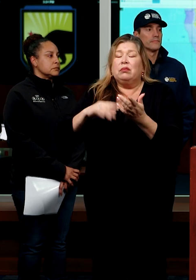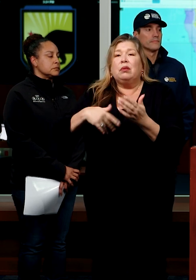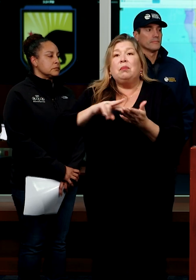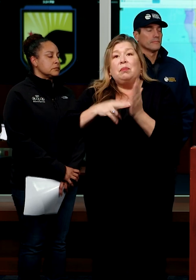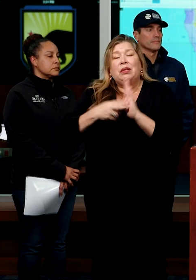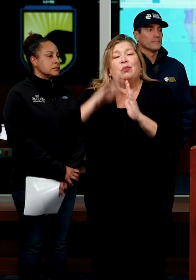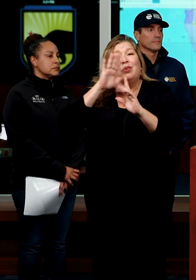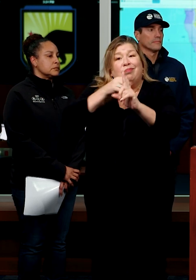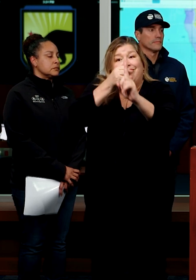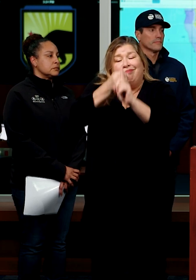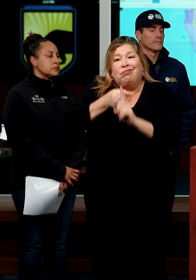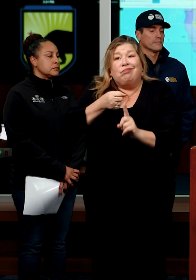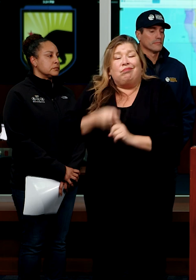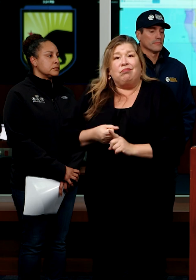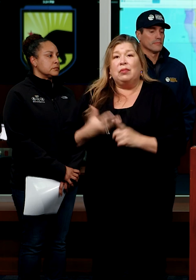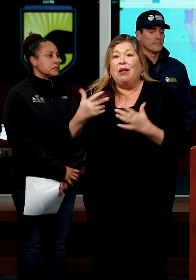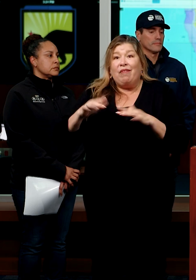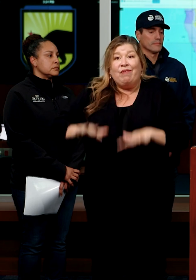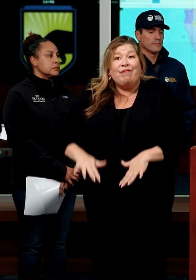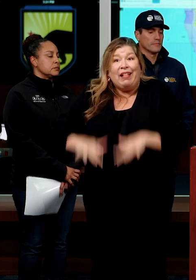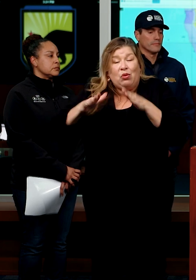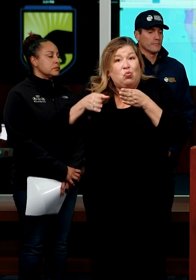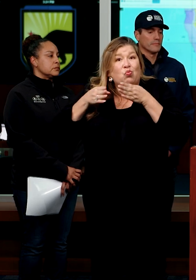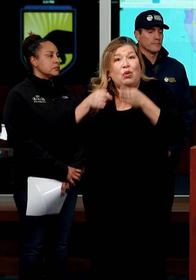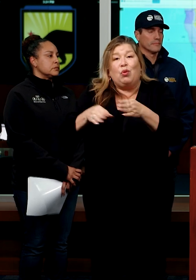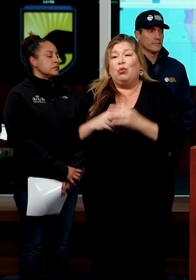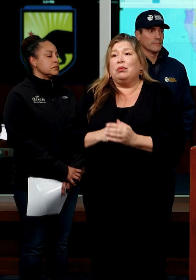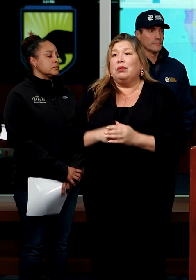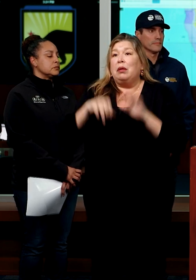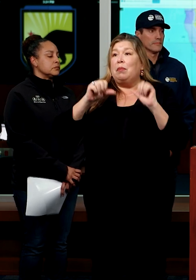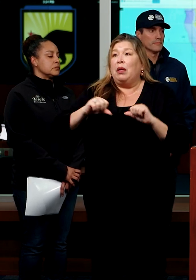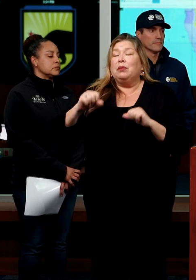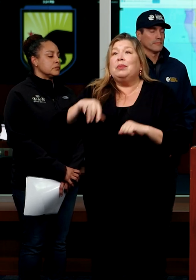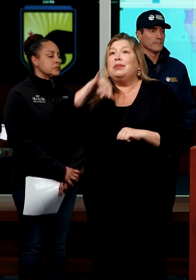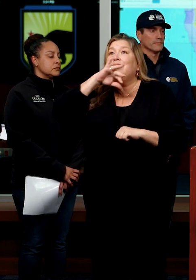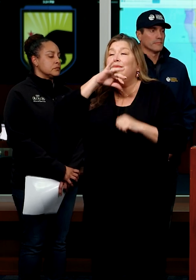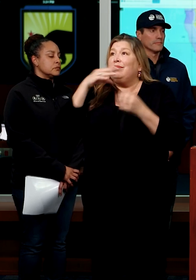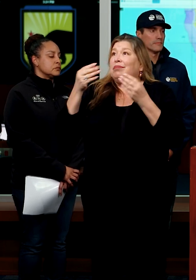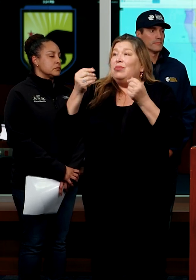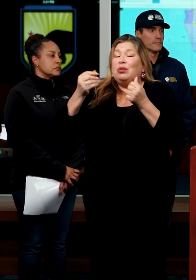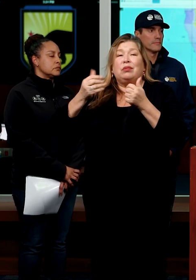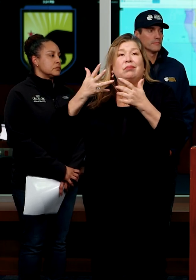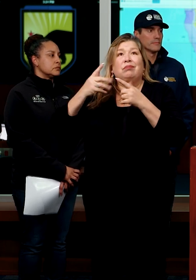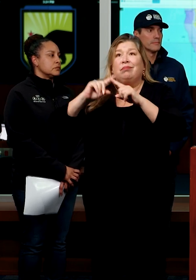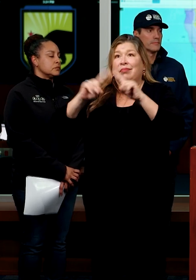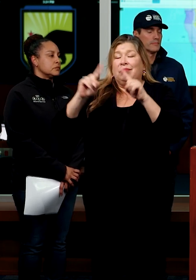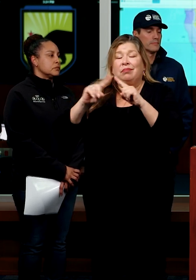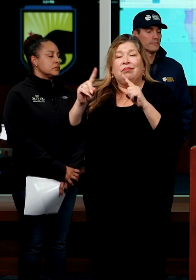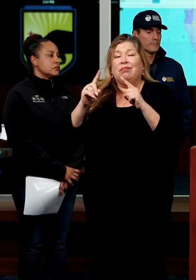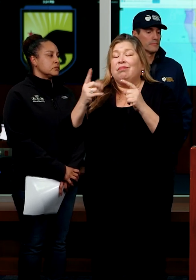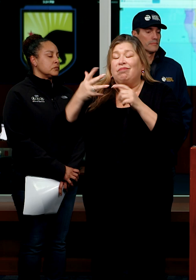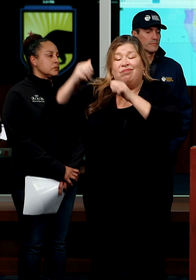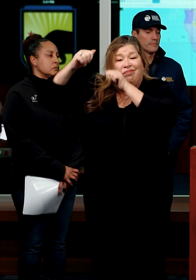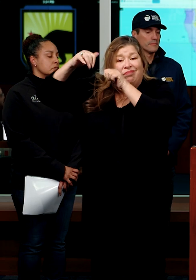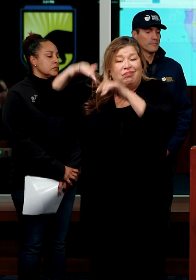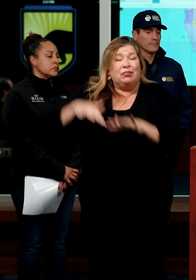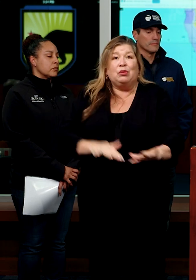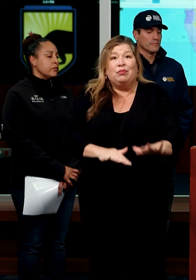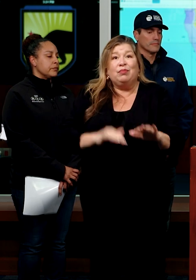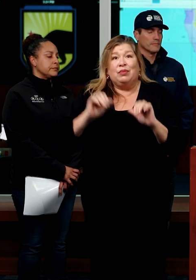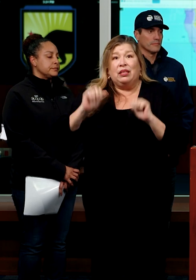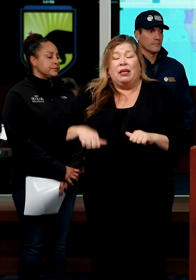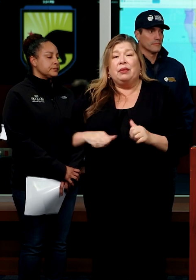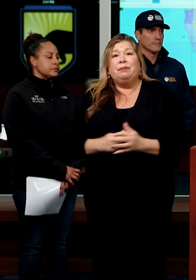impacts including flooding on roadways, the potential for mud, land and mud and landslides,